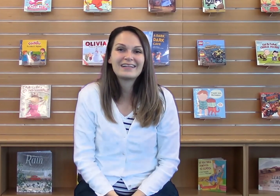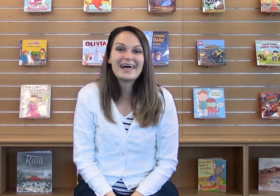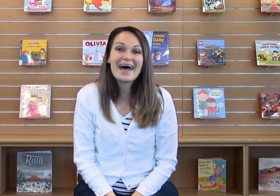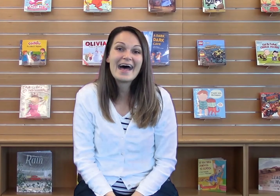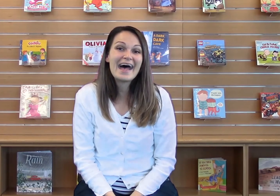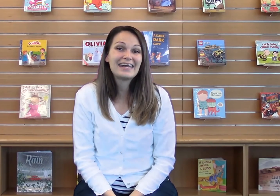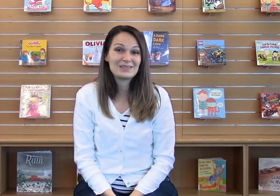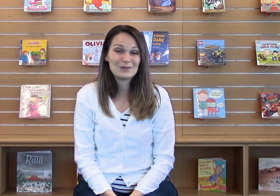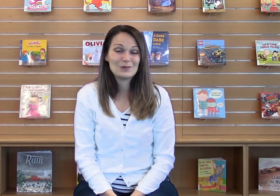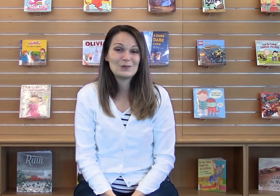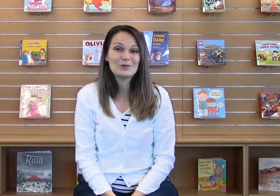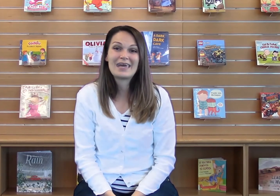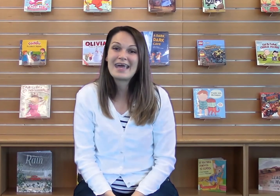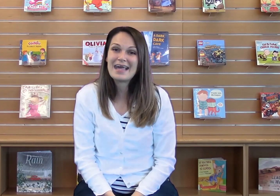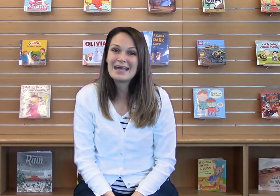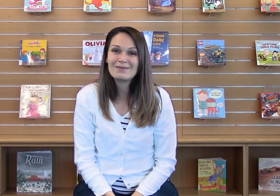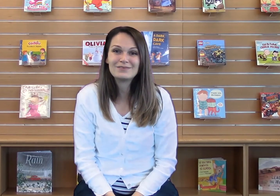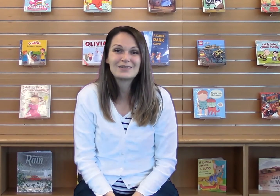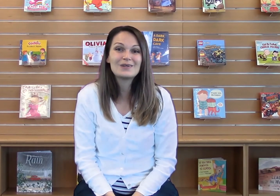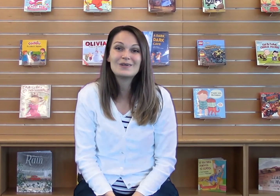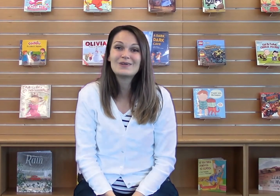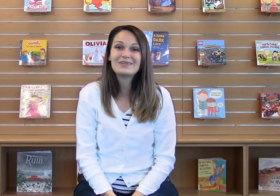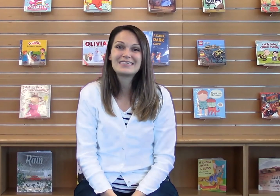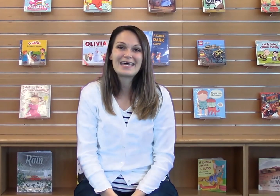glad you came today.